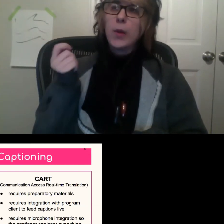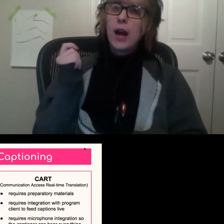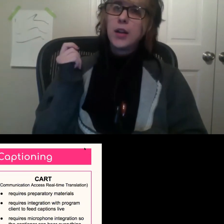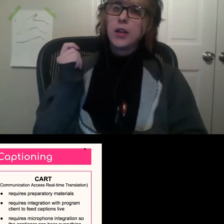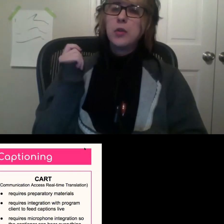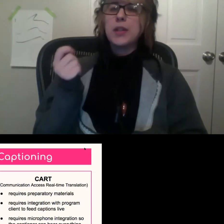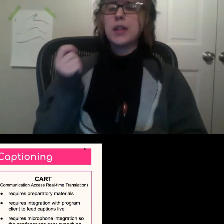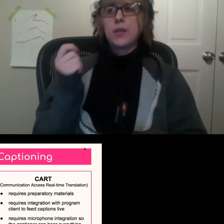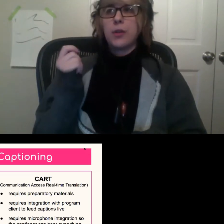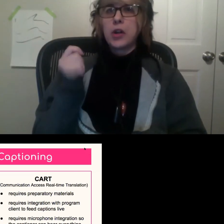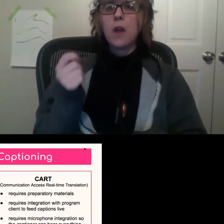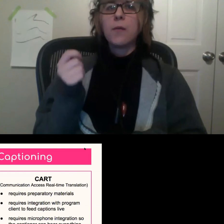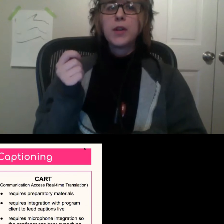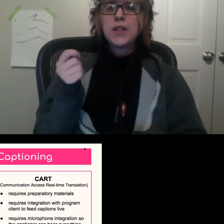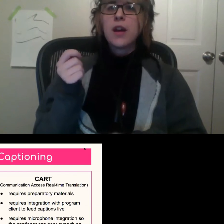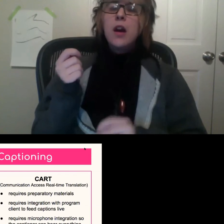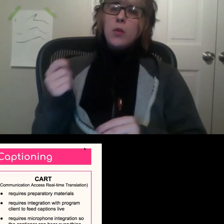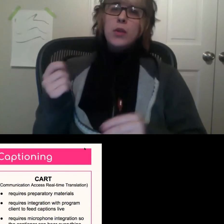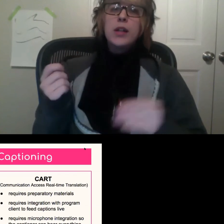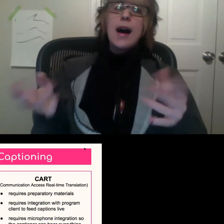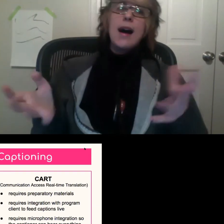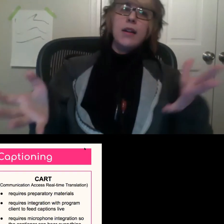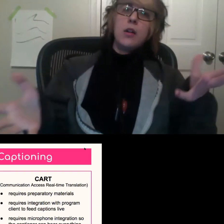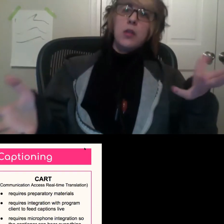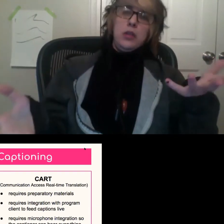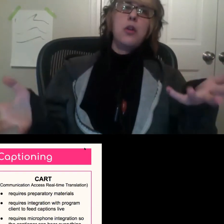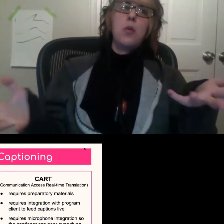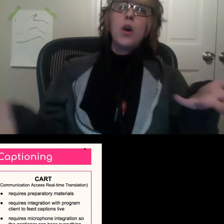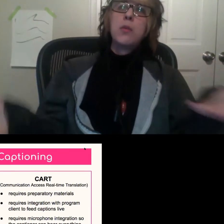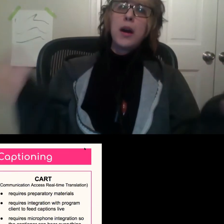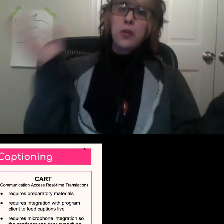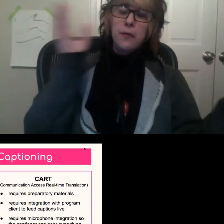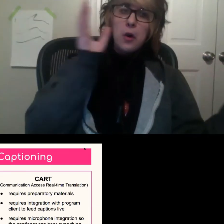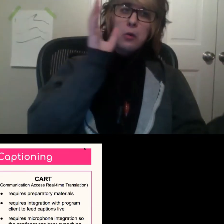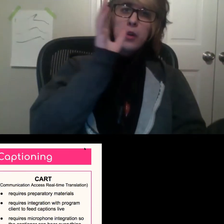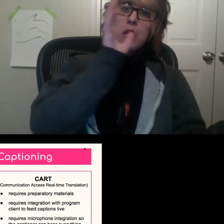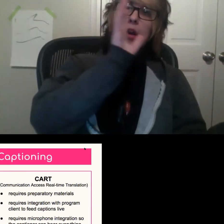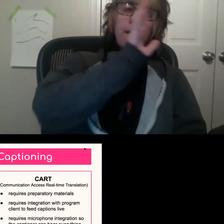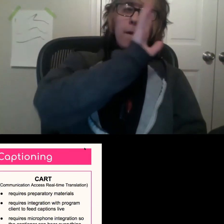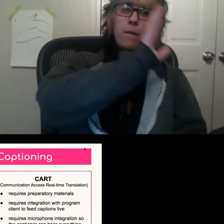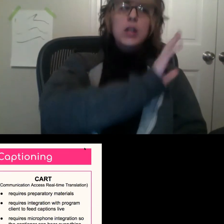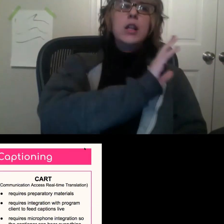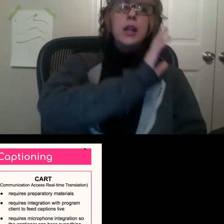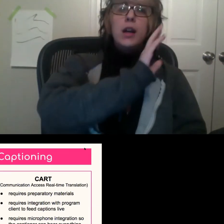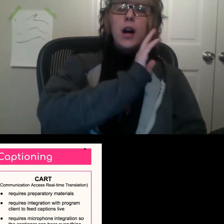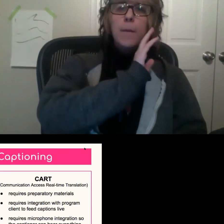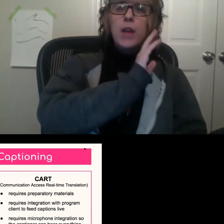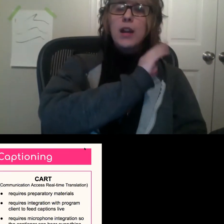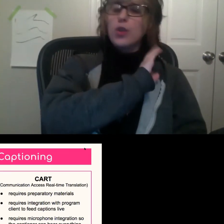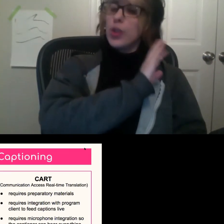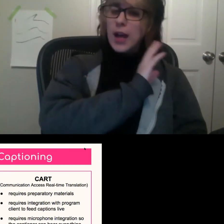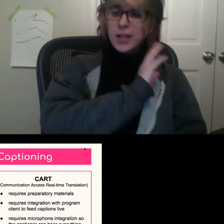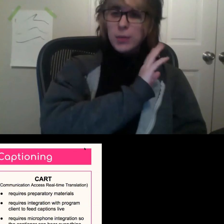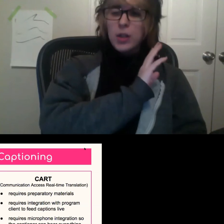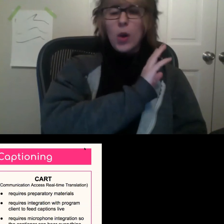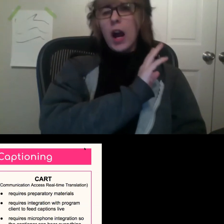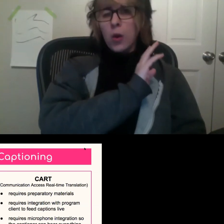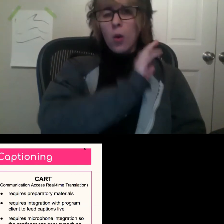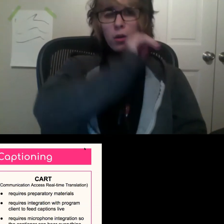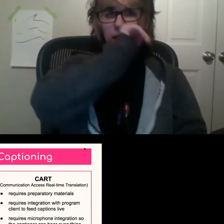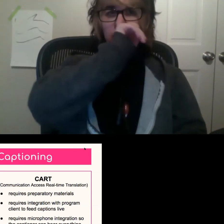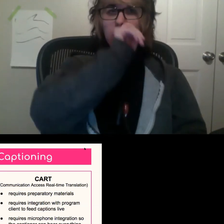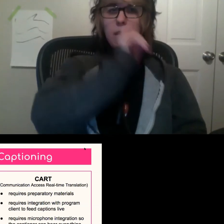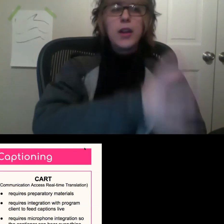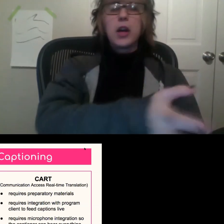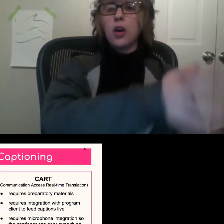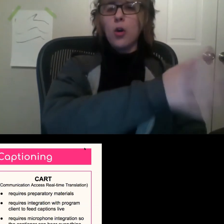on. When I use this for a conference, we had, you know, one microphone feeding, um, and it usually has to be quite high